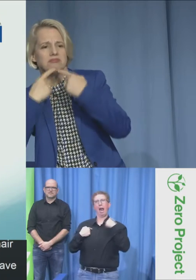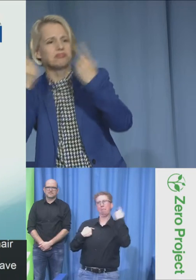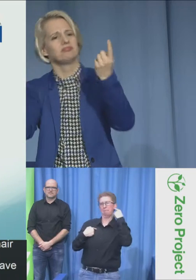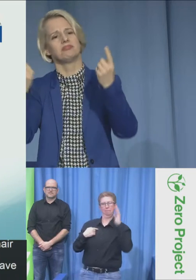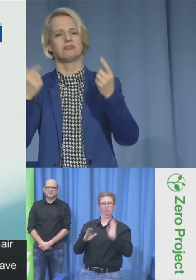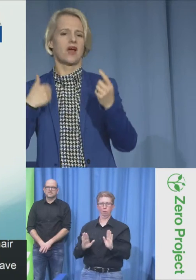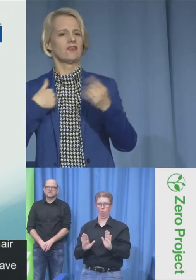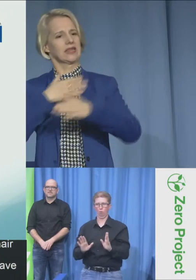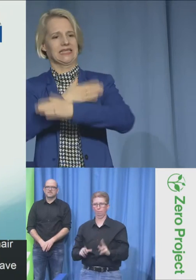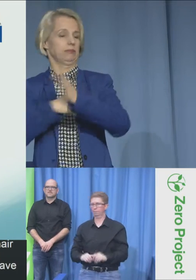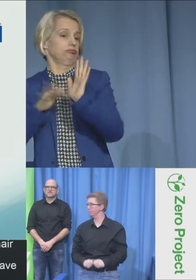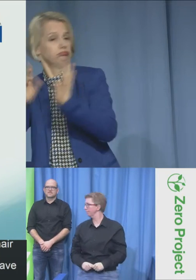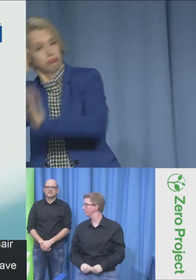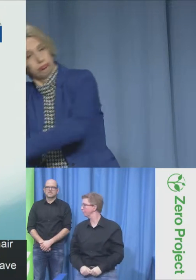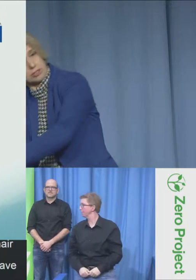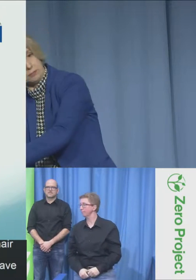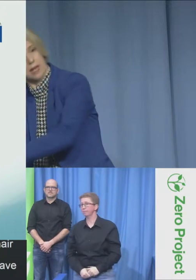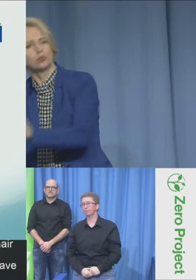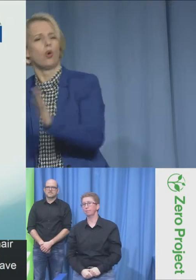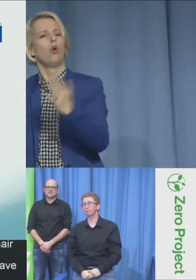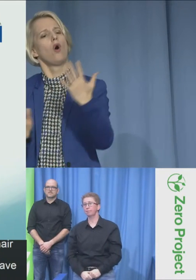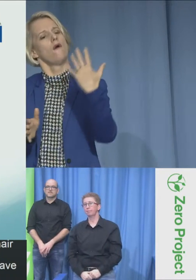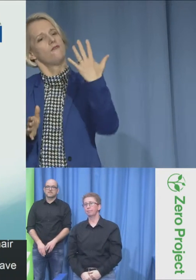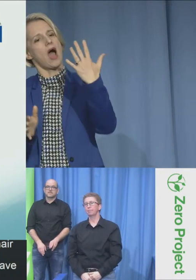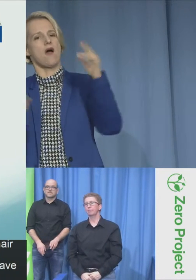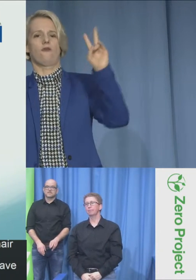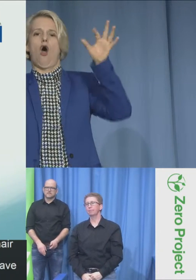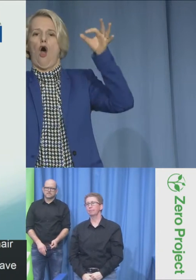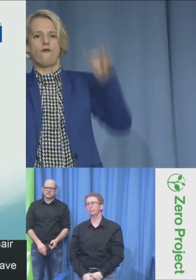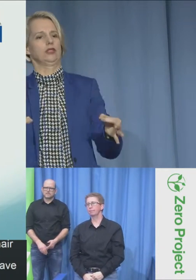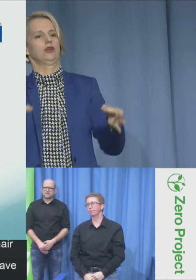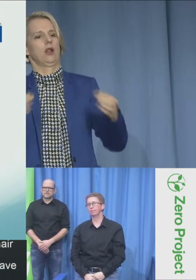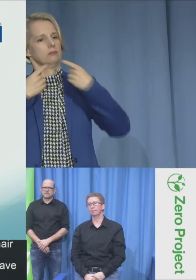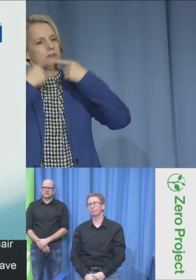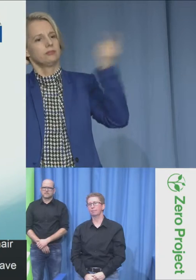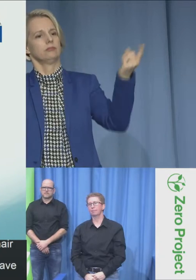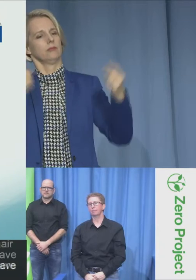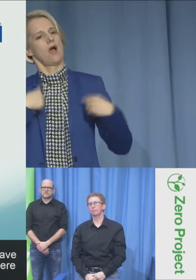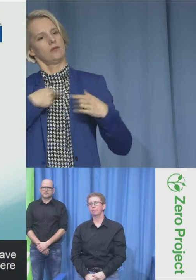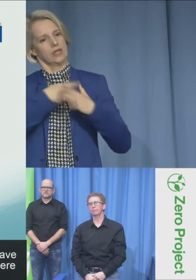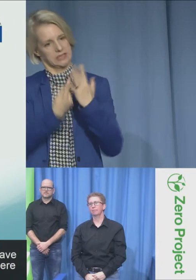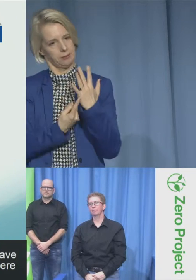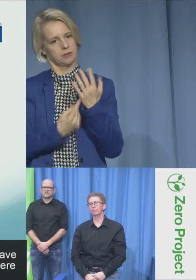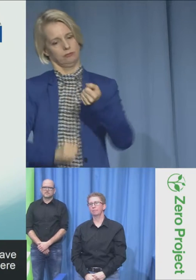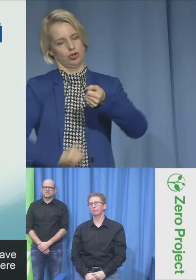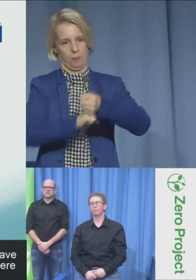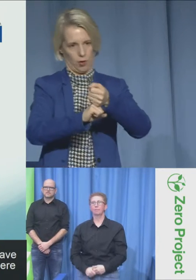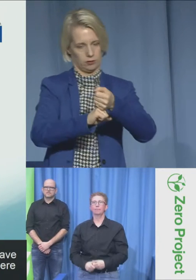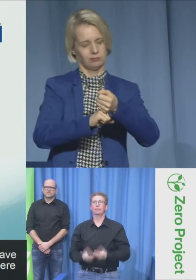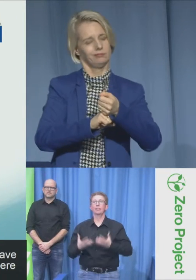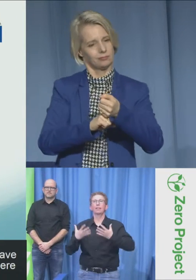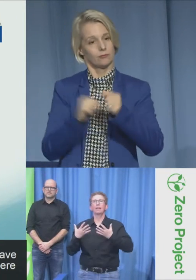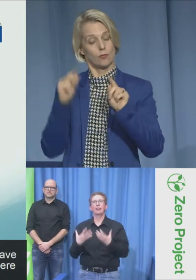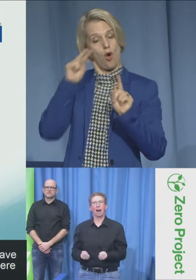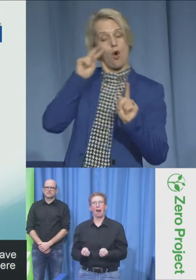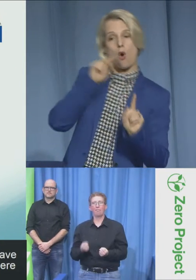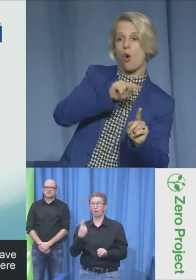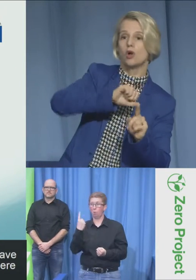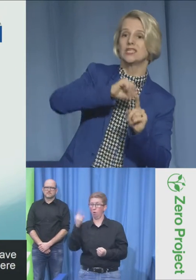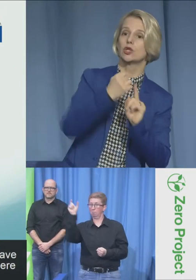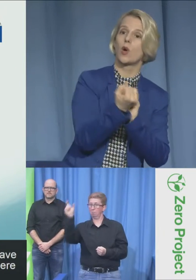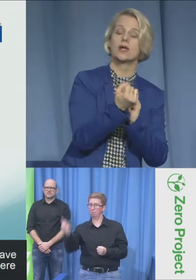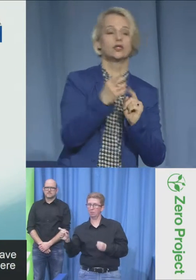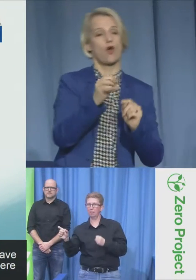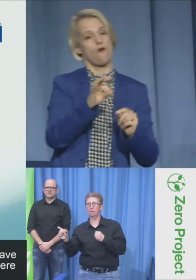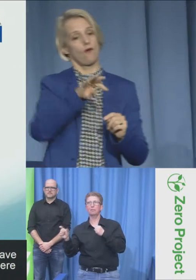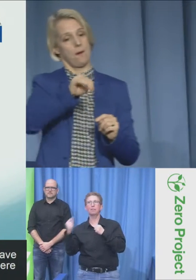There's also another member who has very bad eyesight in one of his eyes, but he's not declared himself as